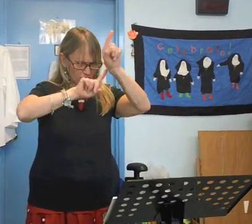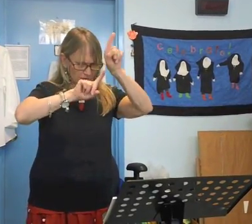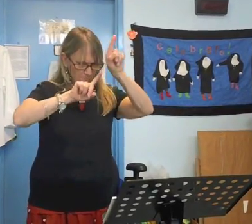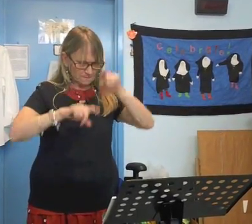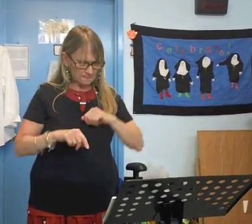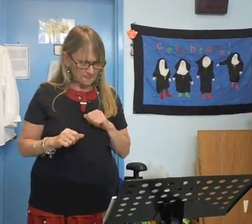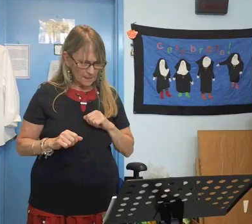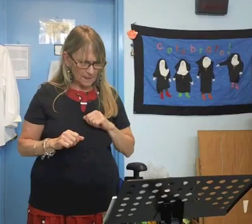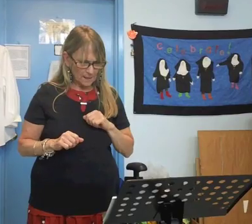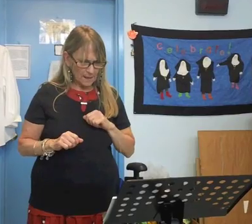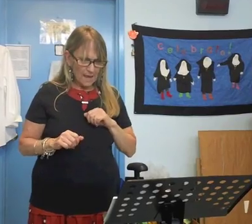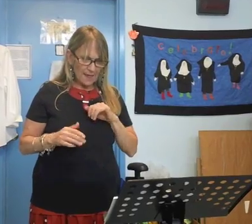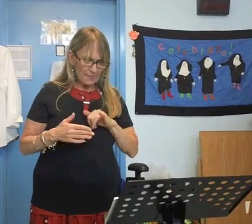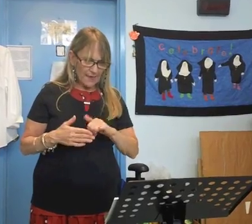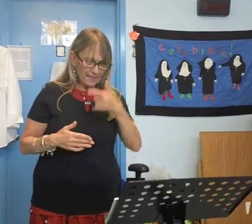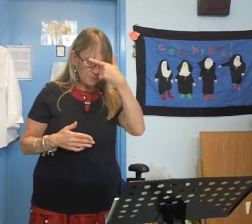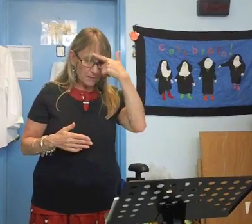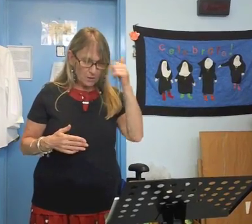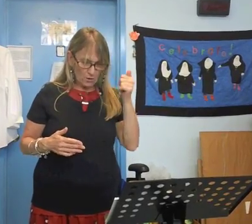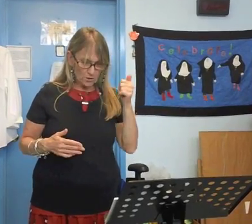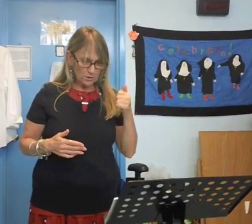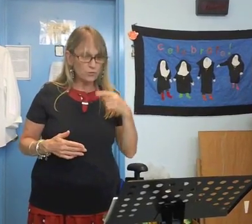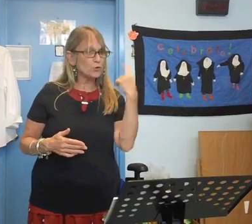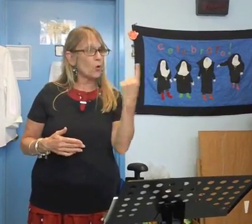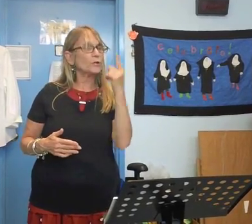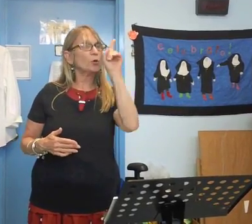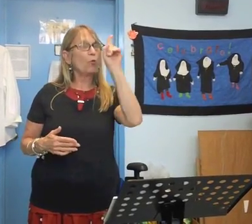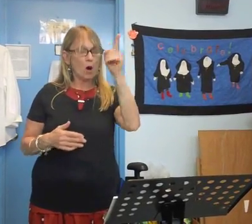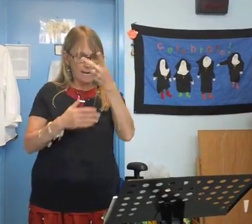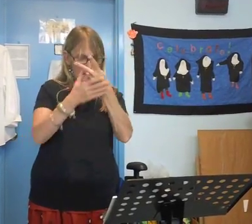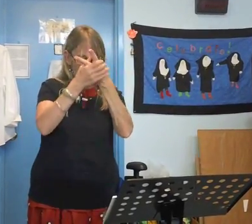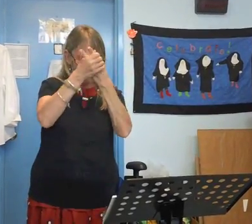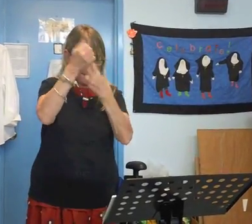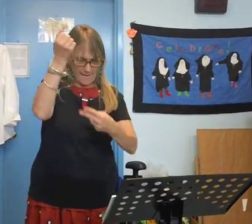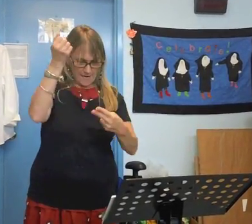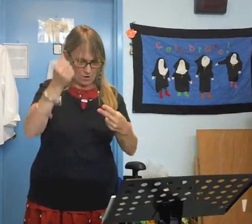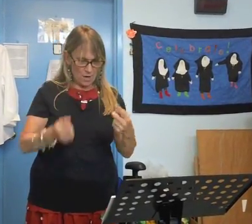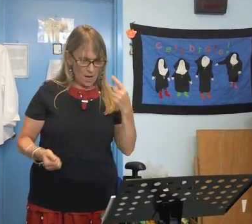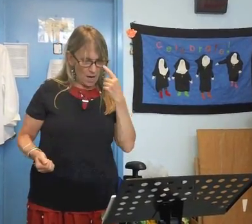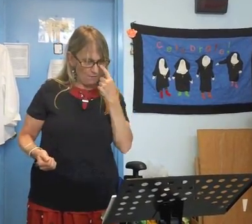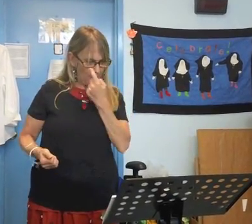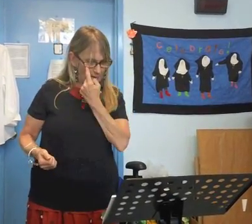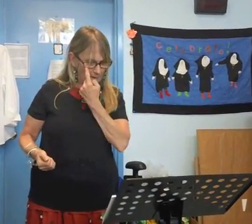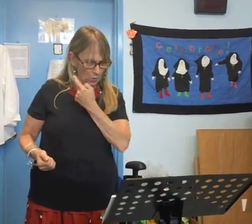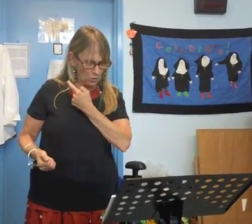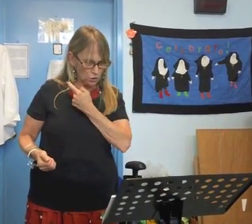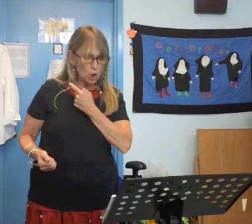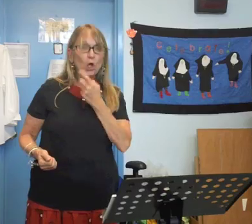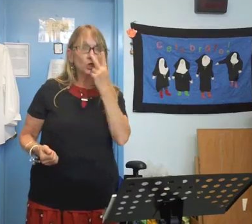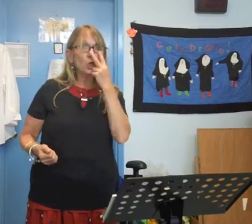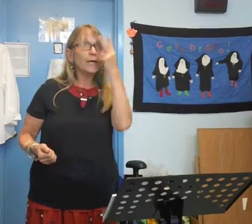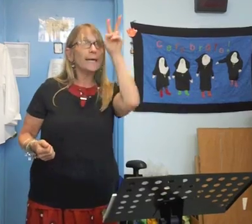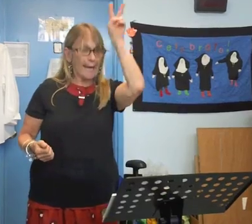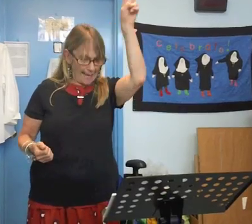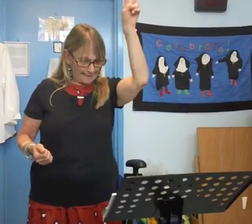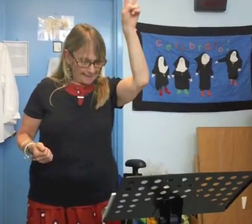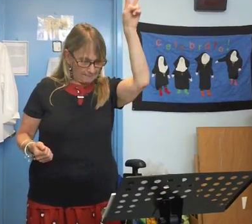that's because there's only one pair of eyeballs looking at them